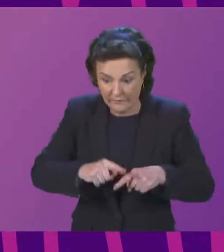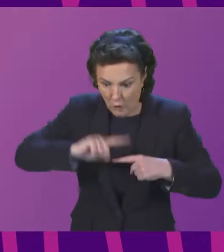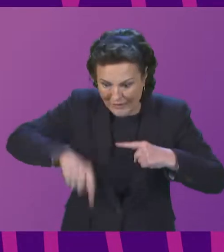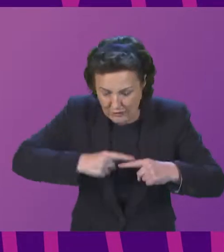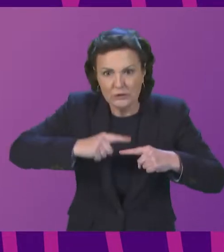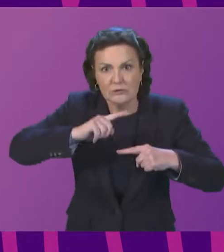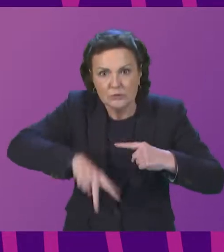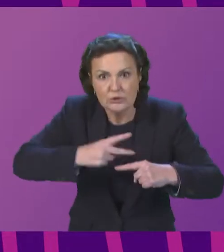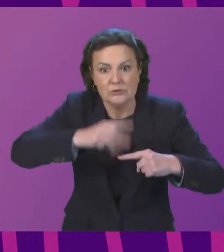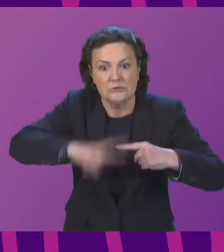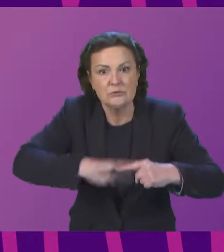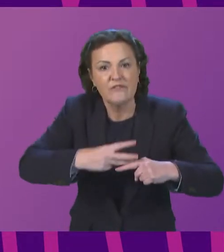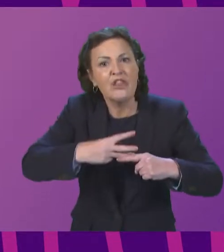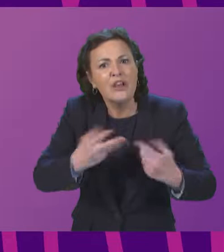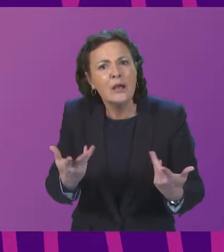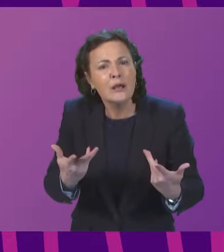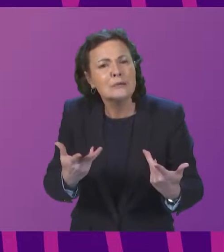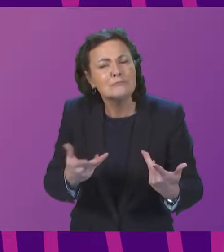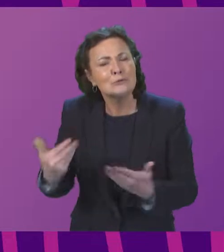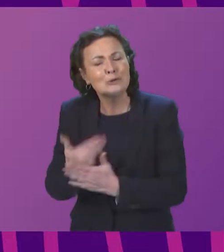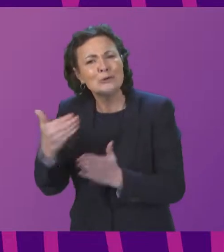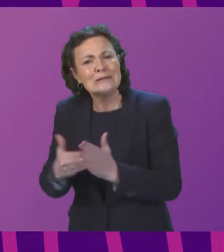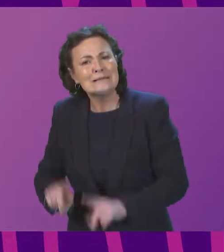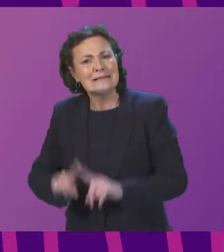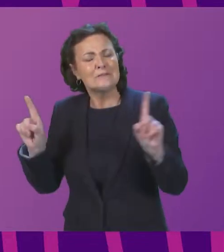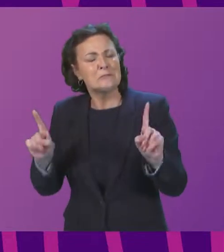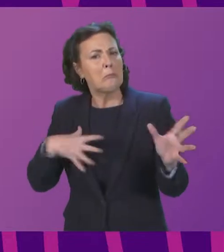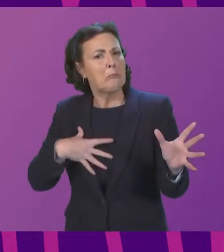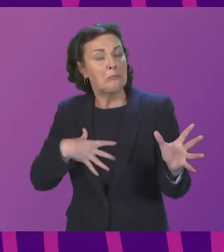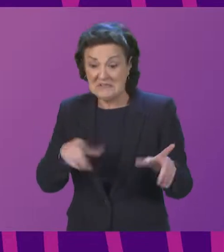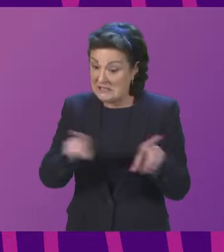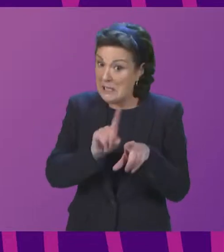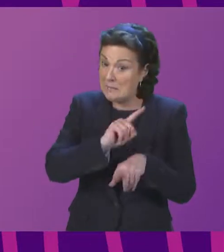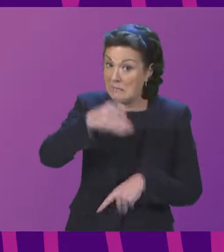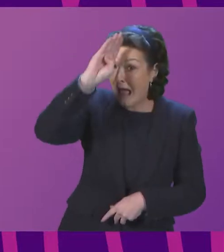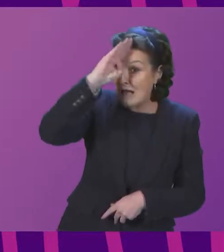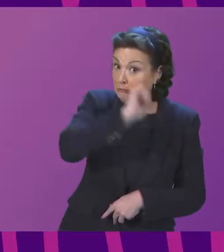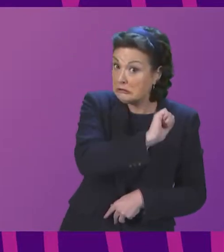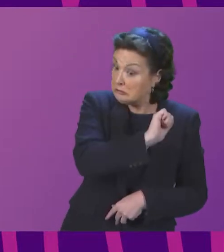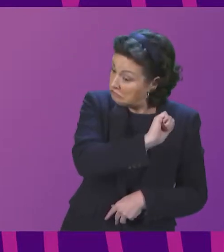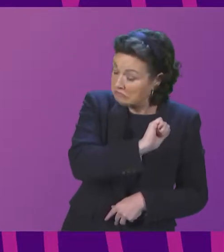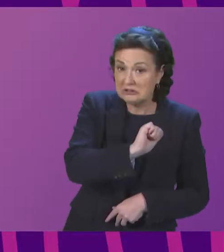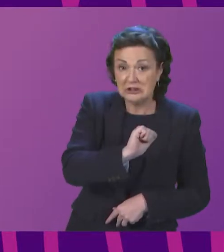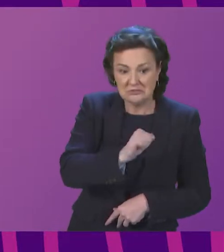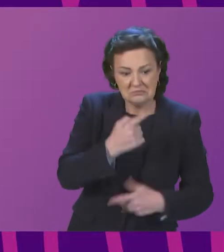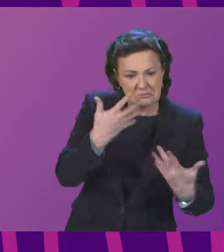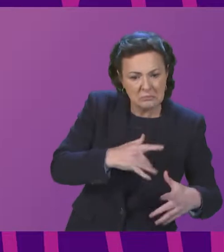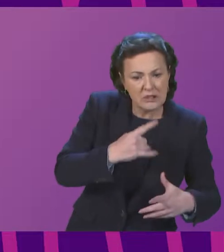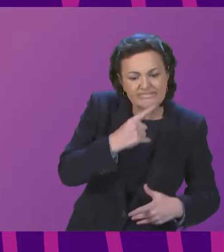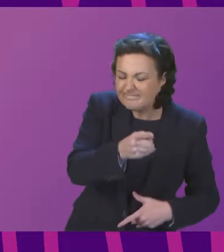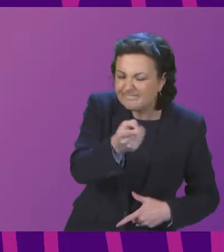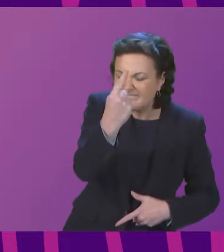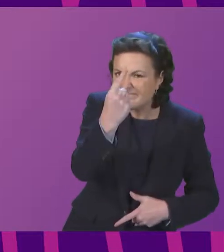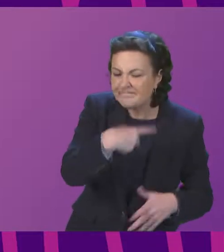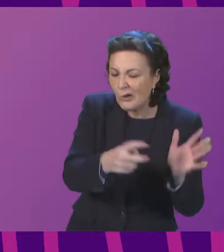the next three years. But New Zealand isn't alone. Irish authorities have issued contracts as well for the removal of